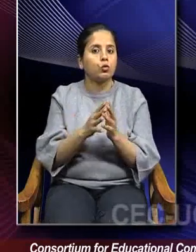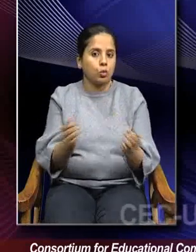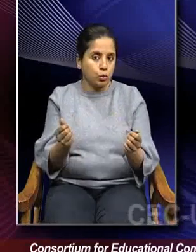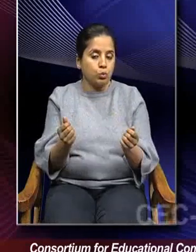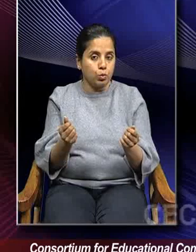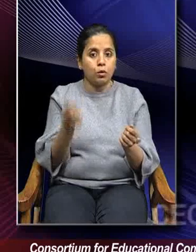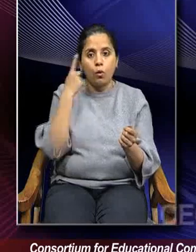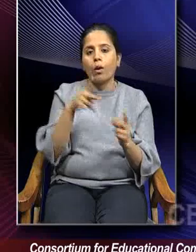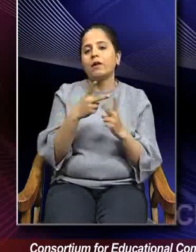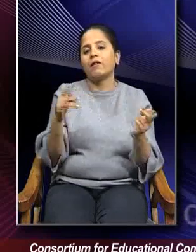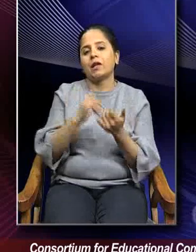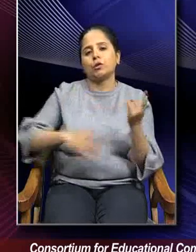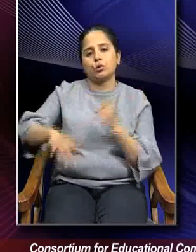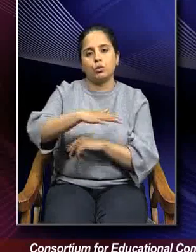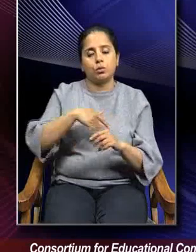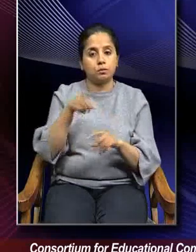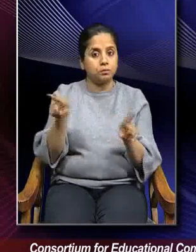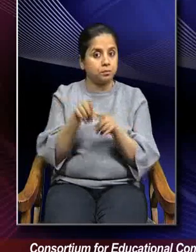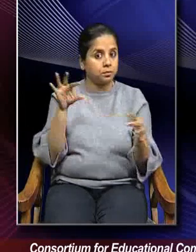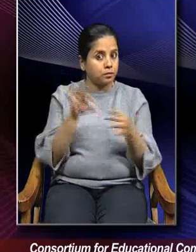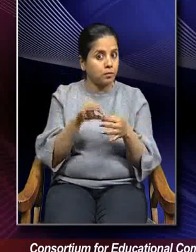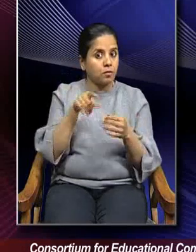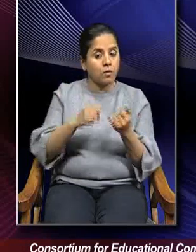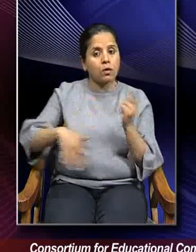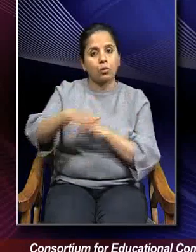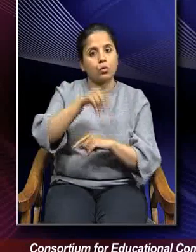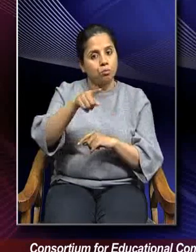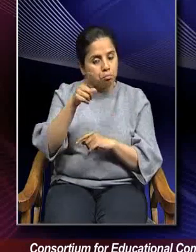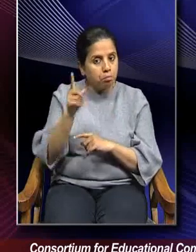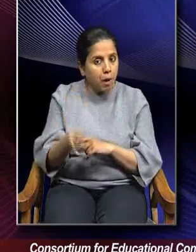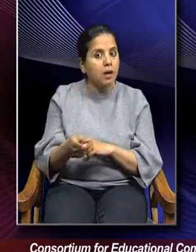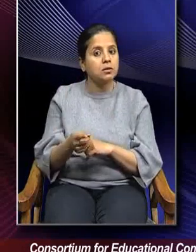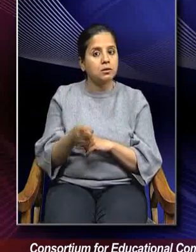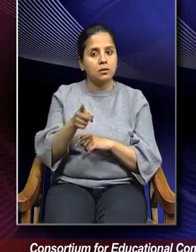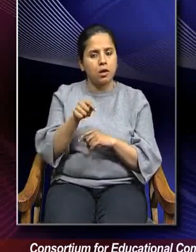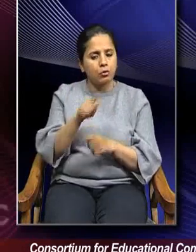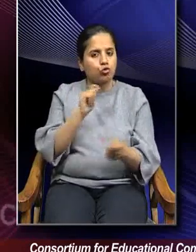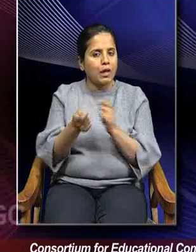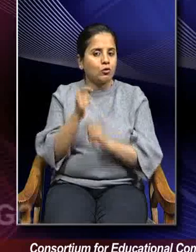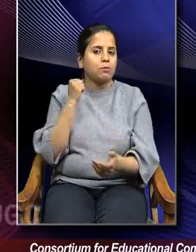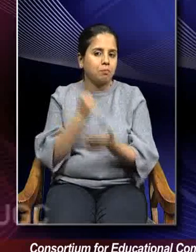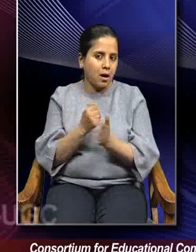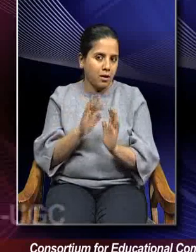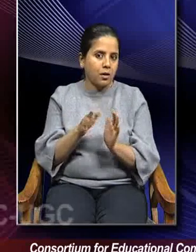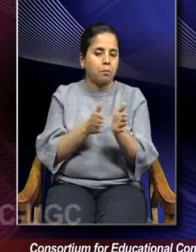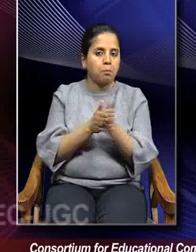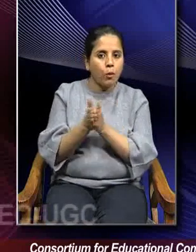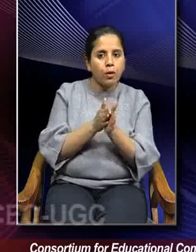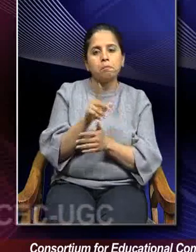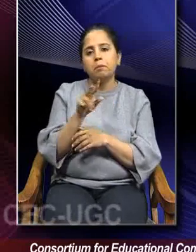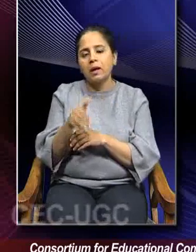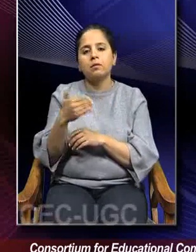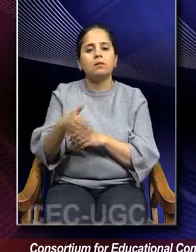different situation. So according to the situation, you have to keep on changing the motivation means mix.